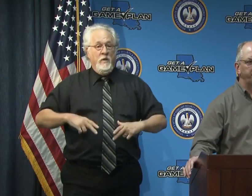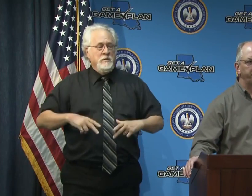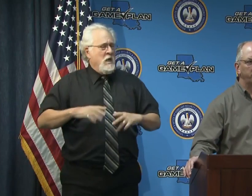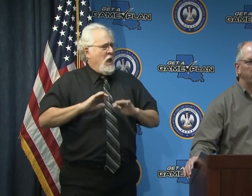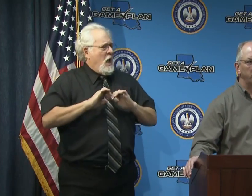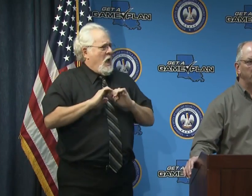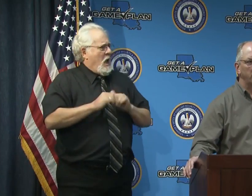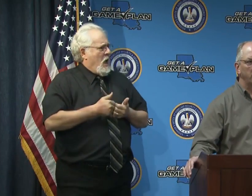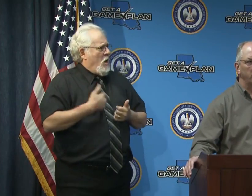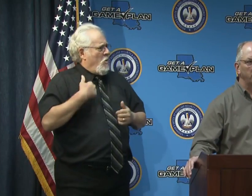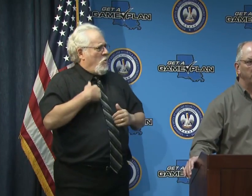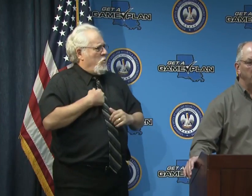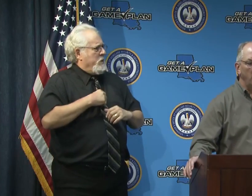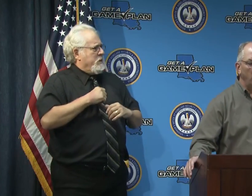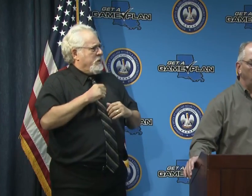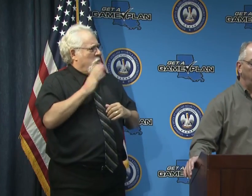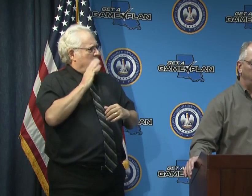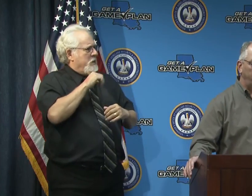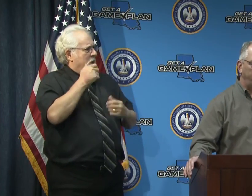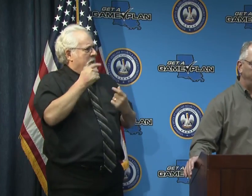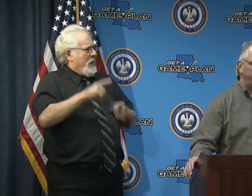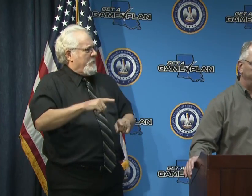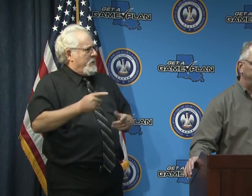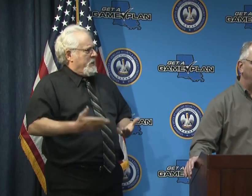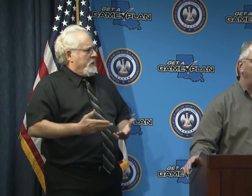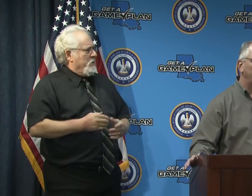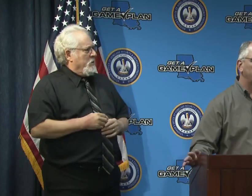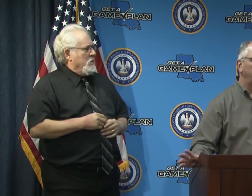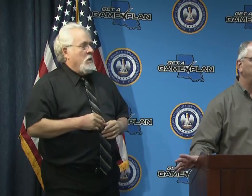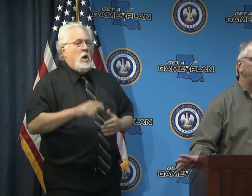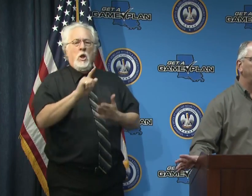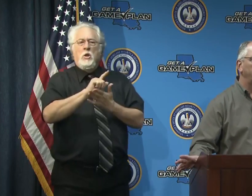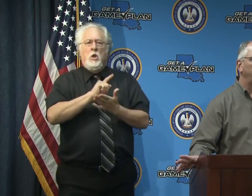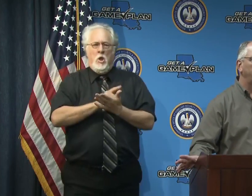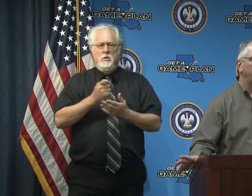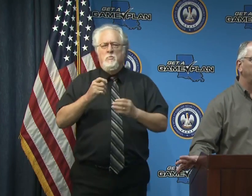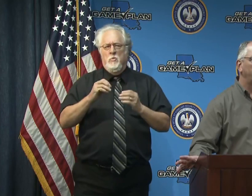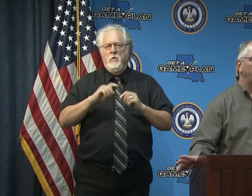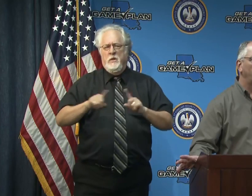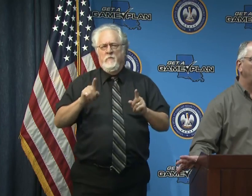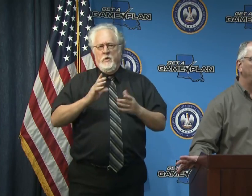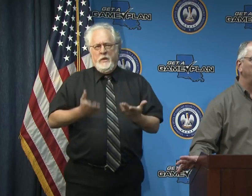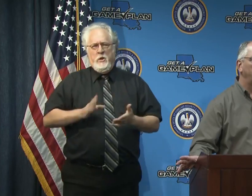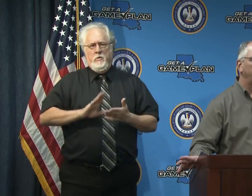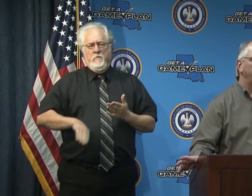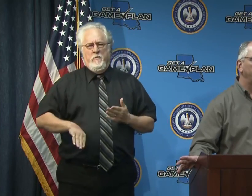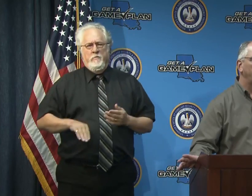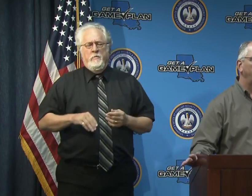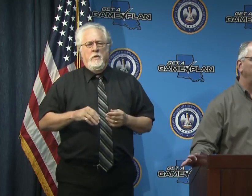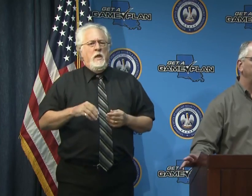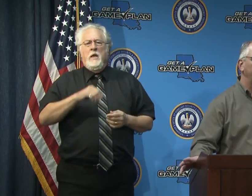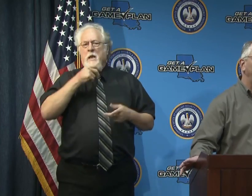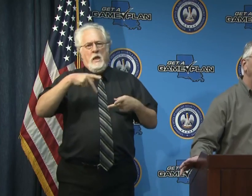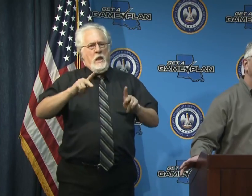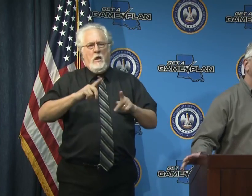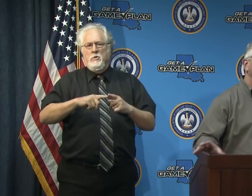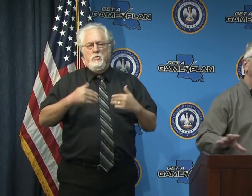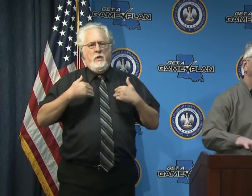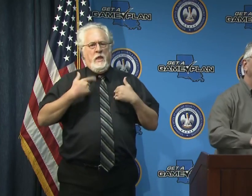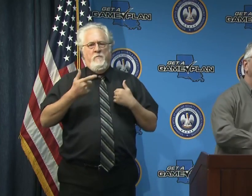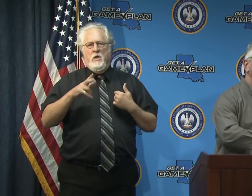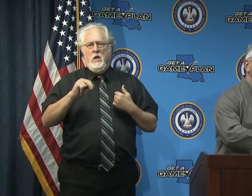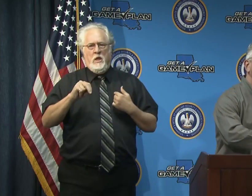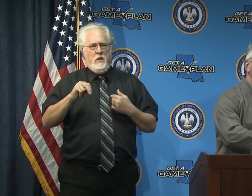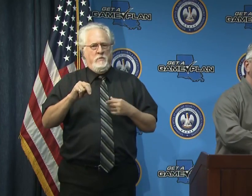prevent that kind of scenario here well um the laws are a little different here for for one um you're not allowed to carry